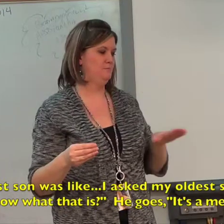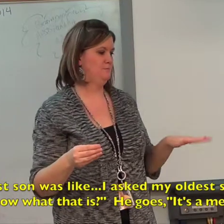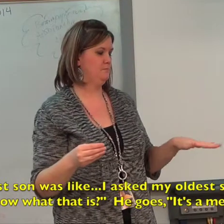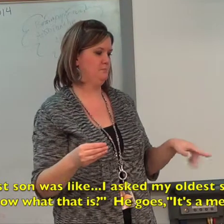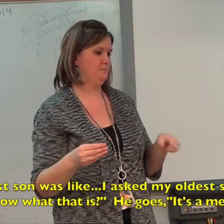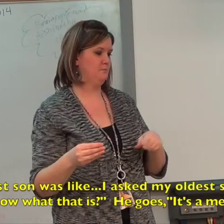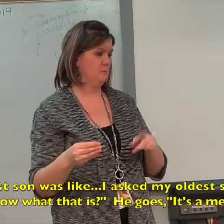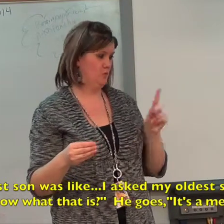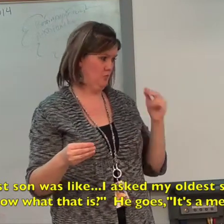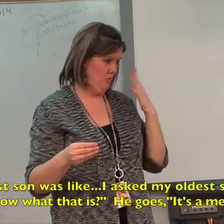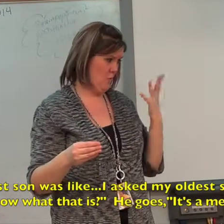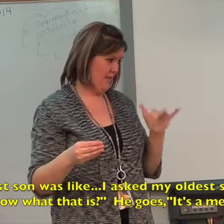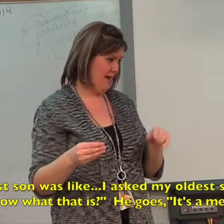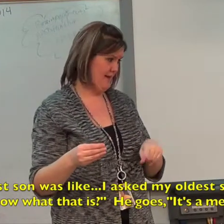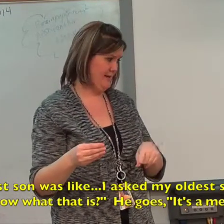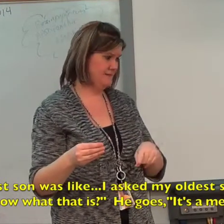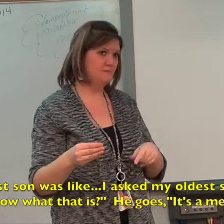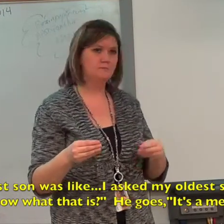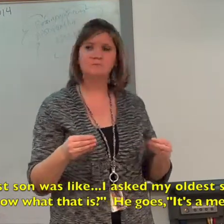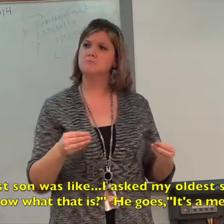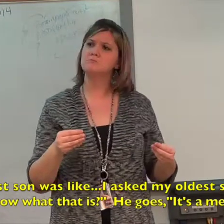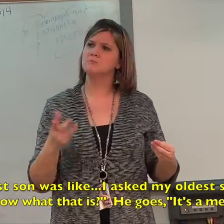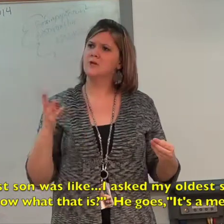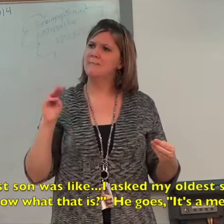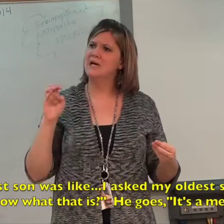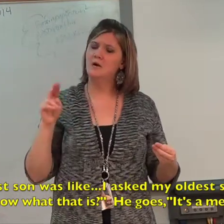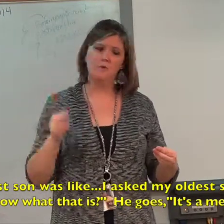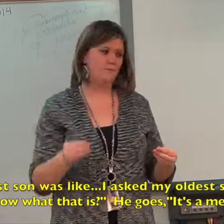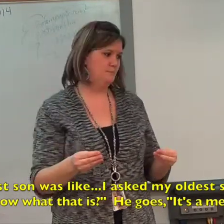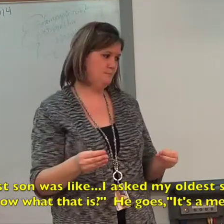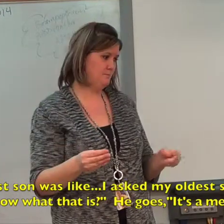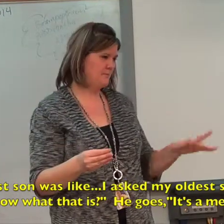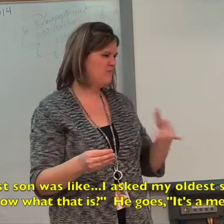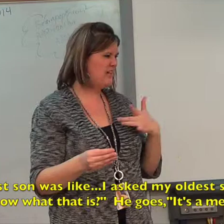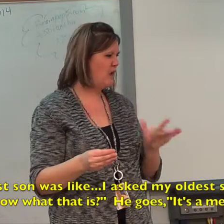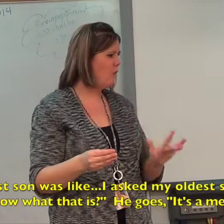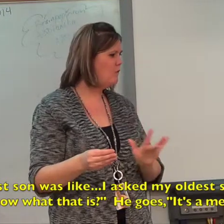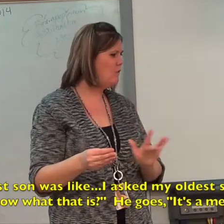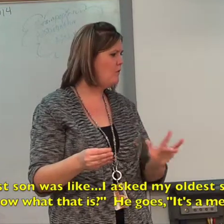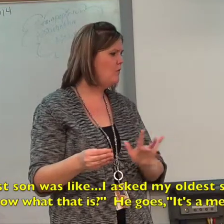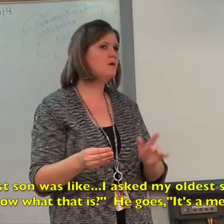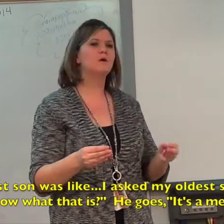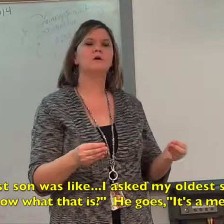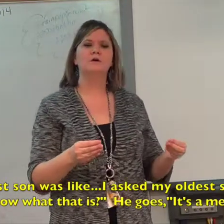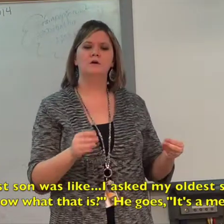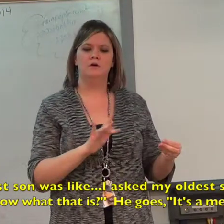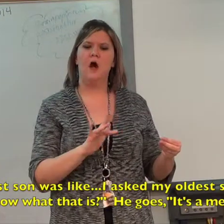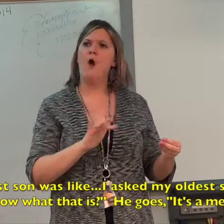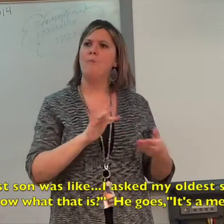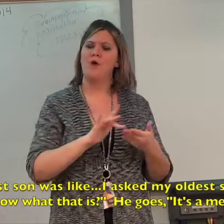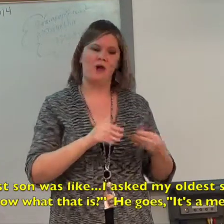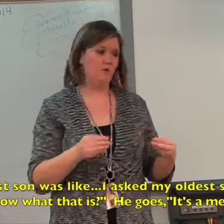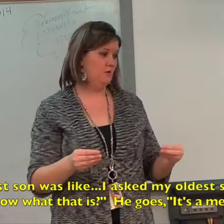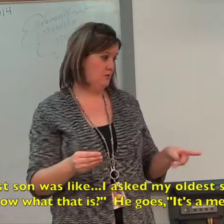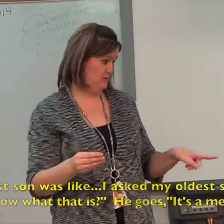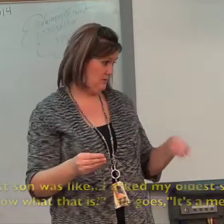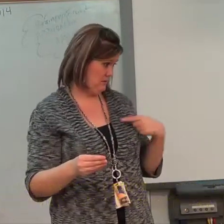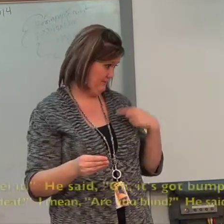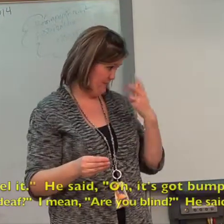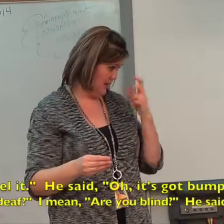My oldest son was like, I asked my oldest son, do you know what that is? Because it's a menu. I said, feel it.